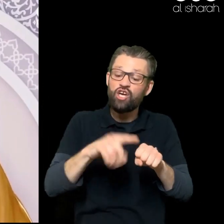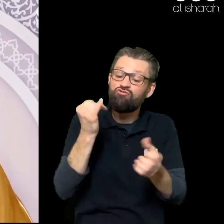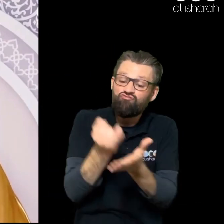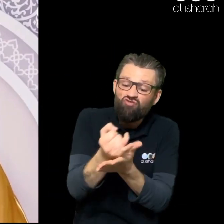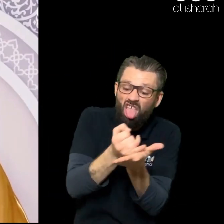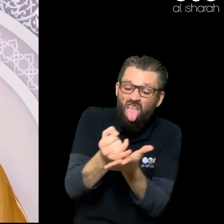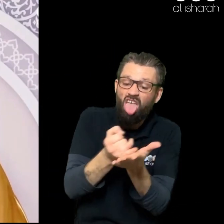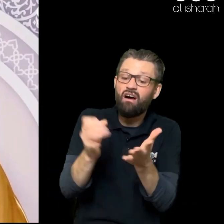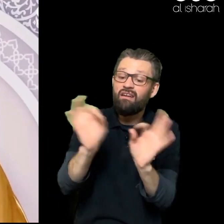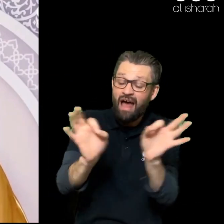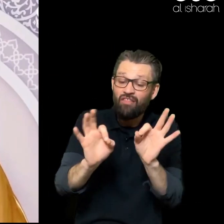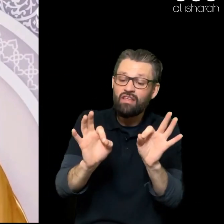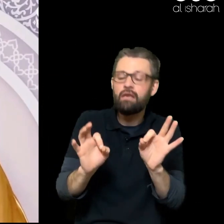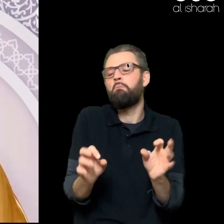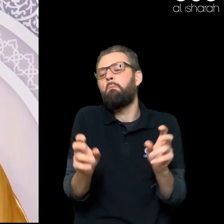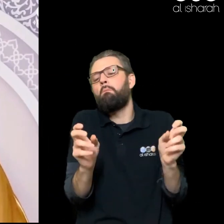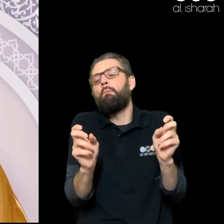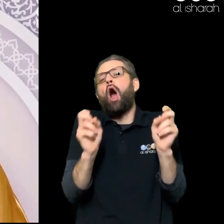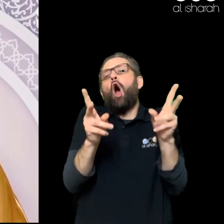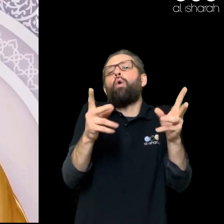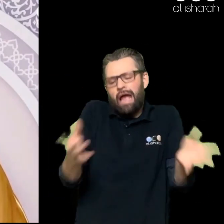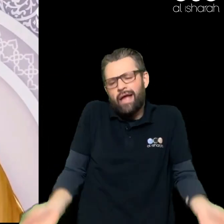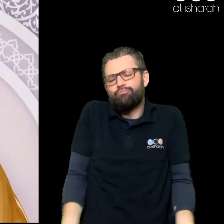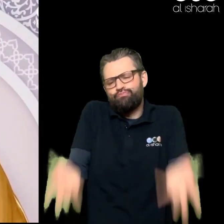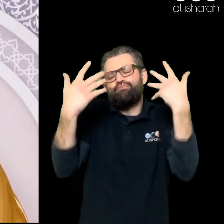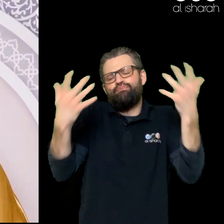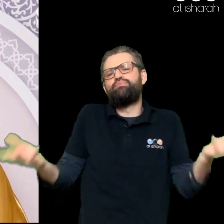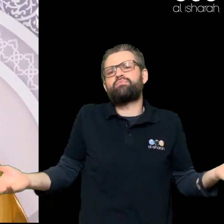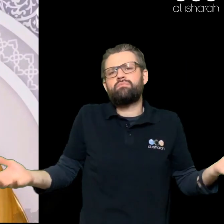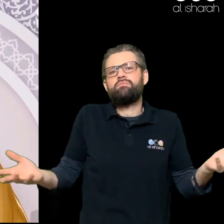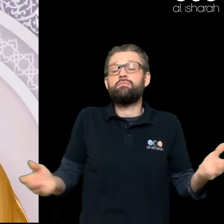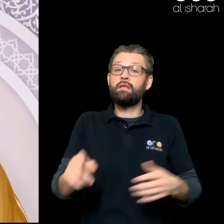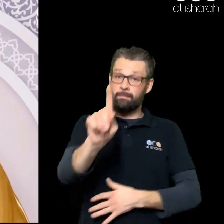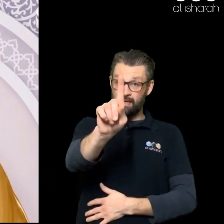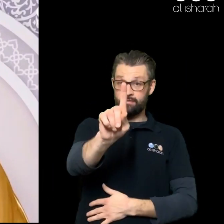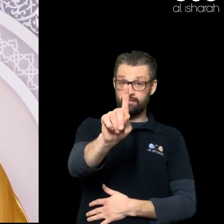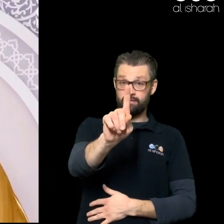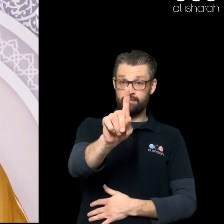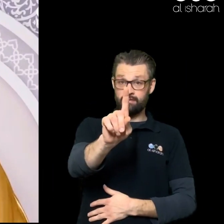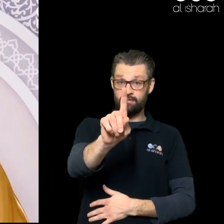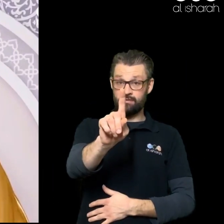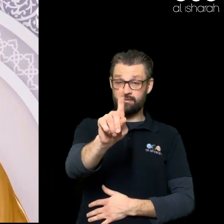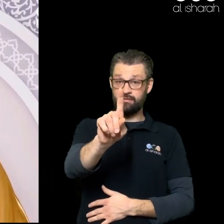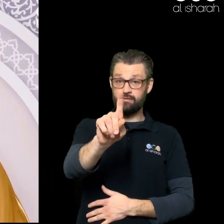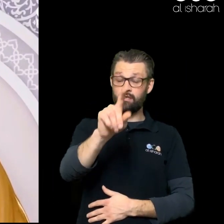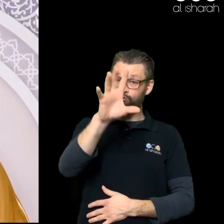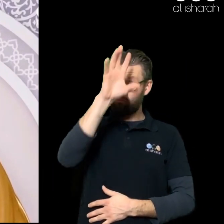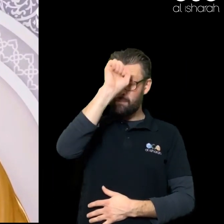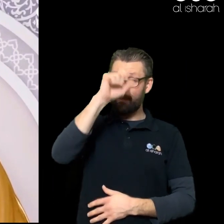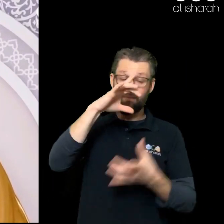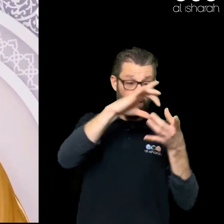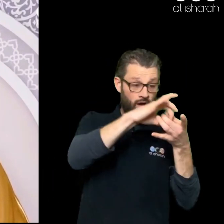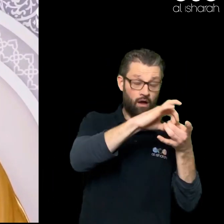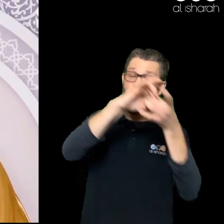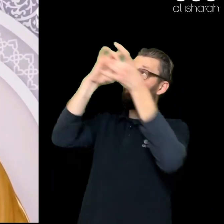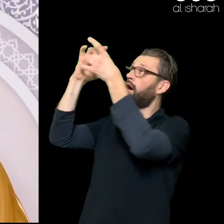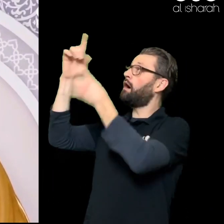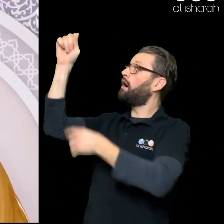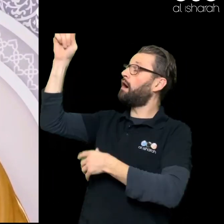may participate But remember Ultimately It's your connection With Allah That will help Your mind Your spirit Your soul